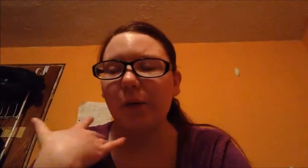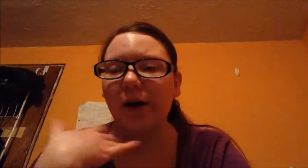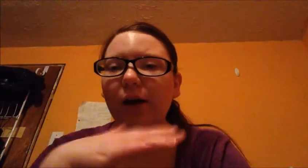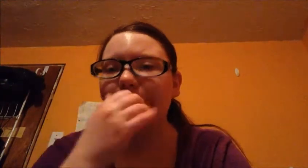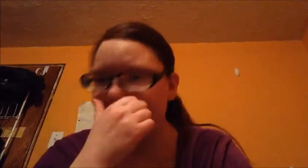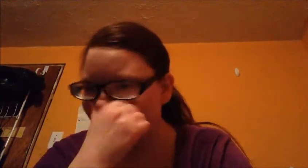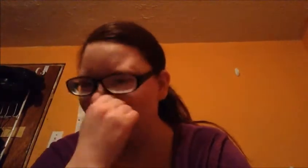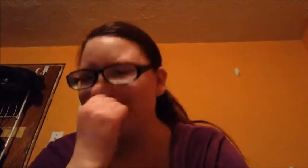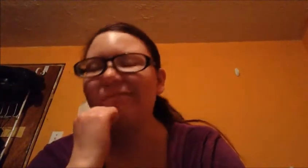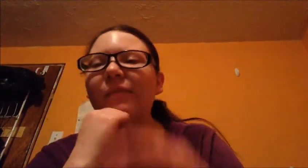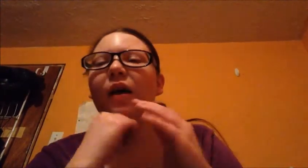quick.